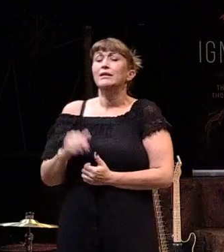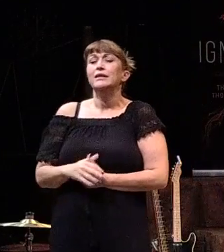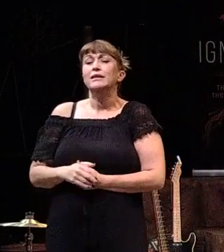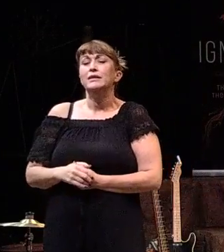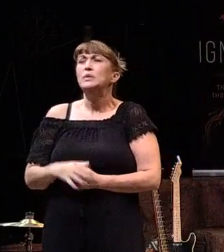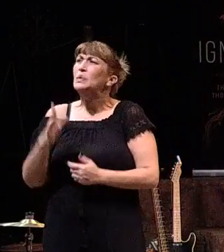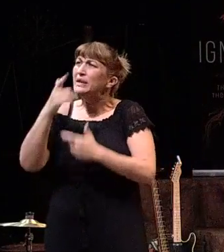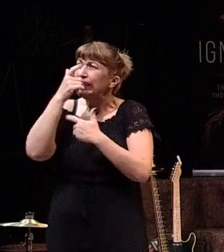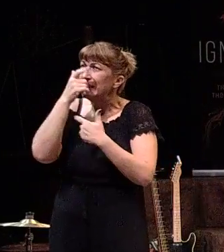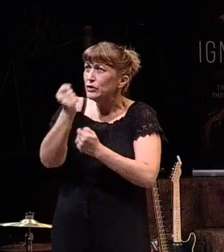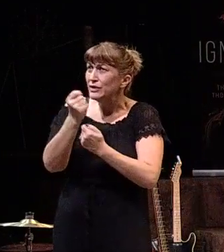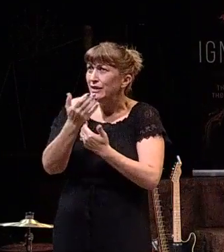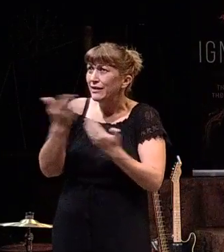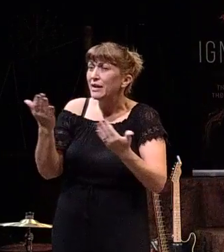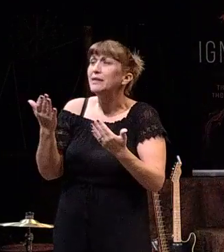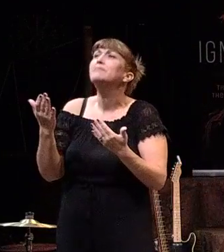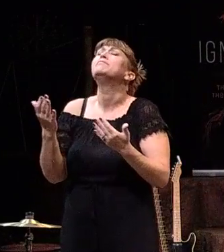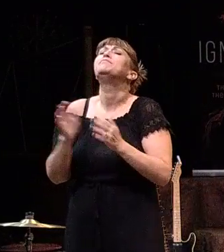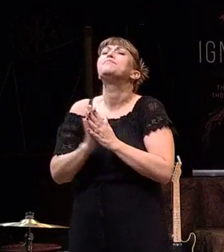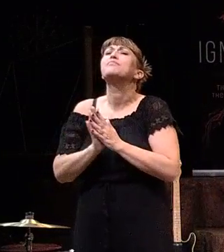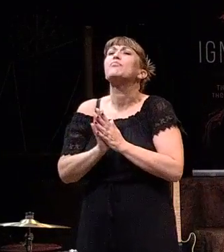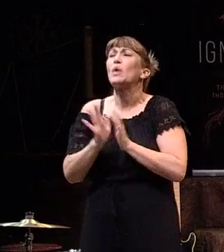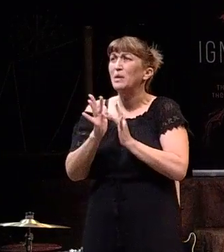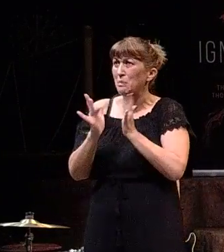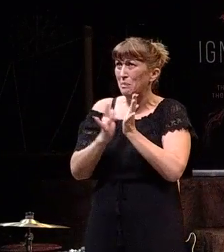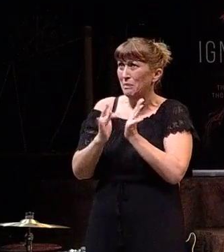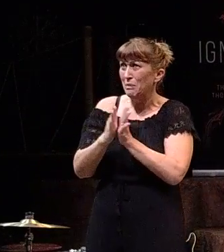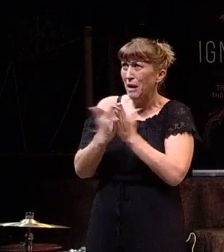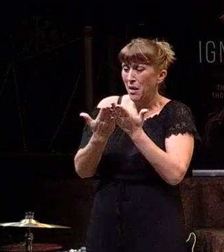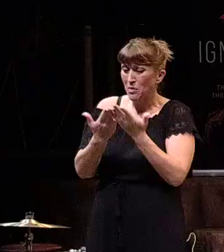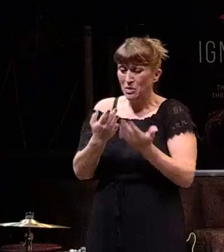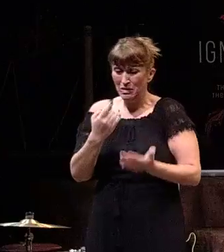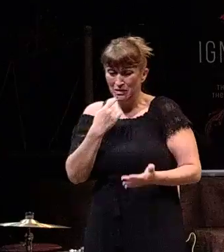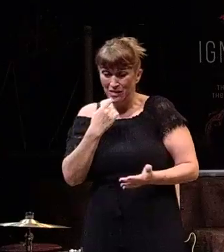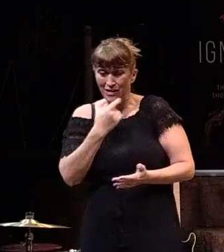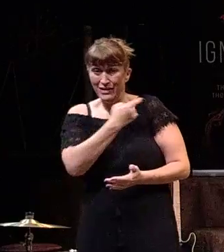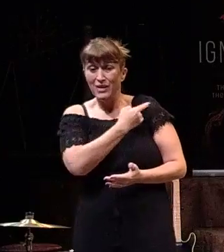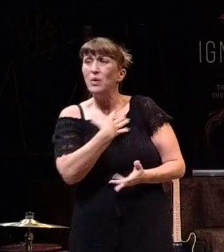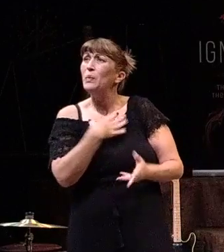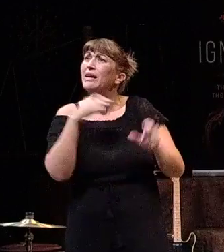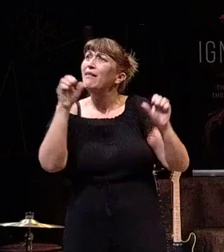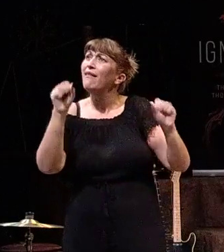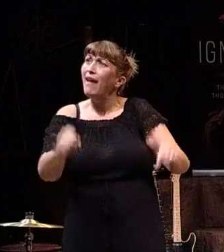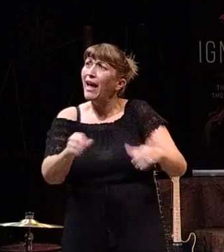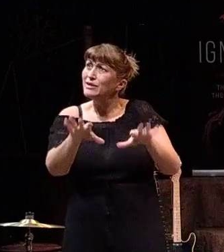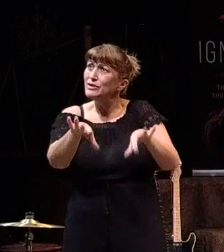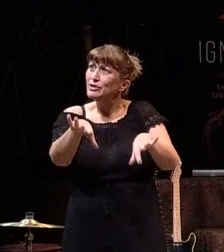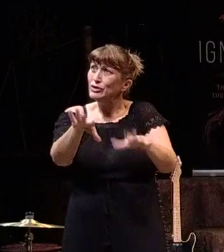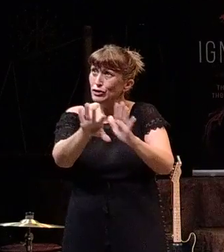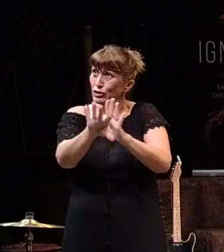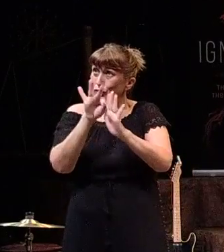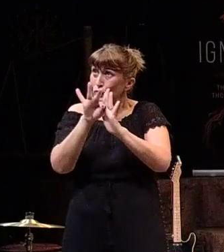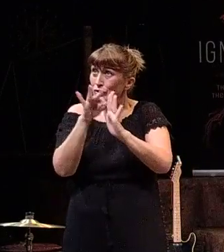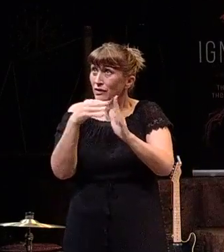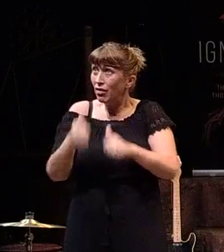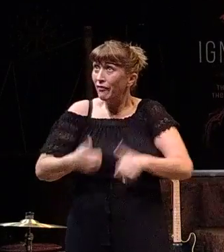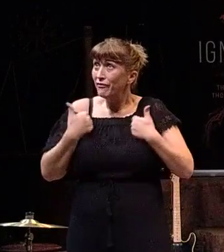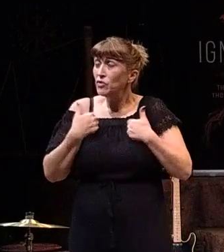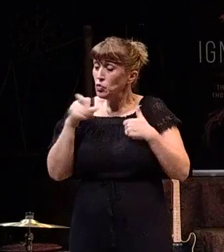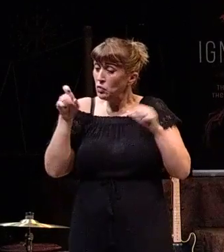And the interesting thing is when the Bible says here that we can choose our lives, he says you can choose this.